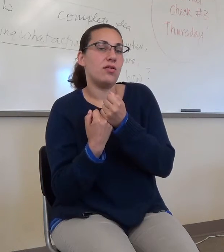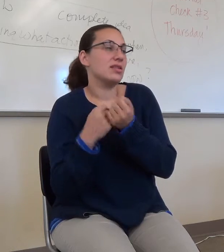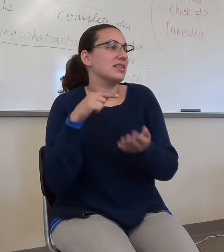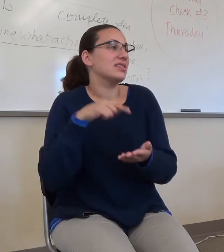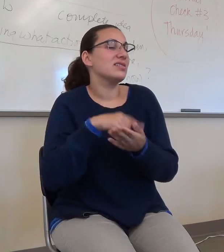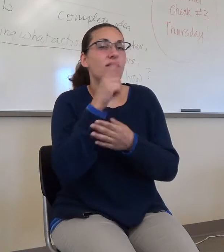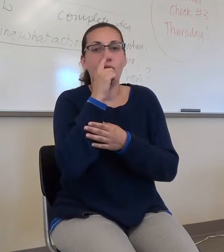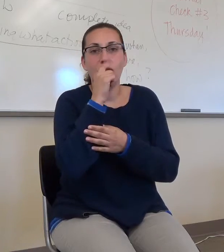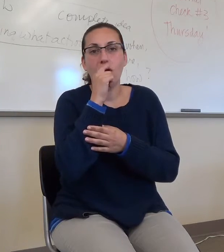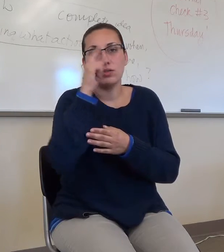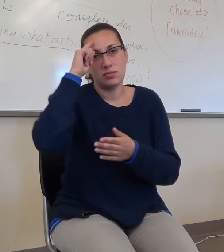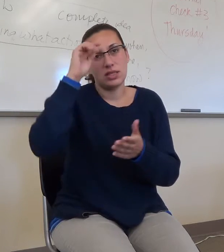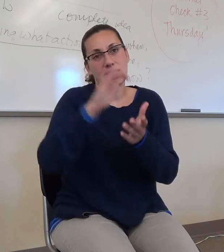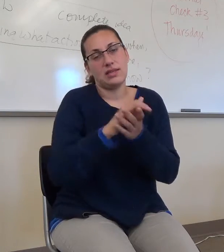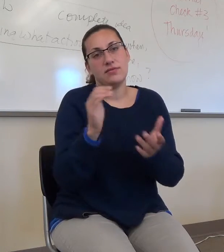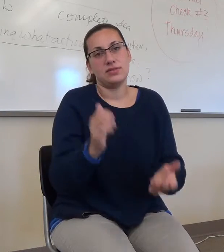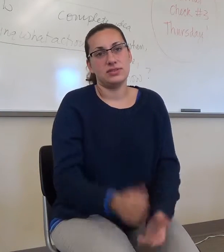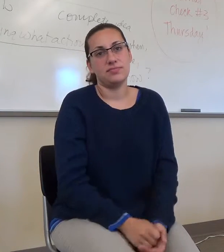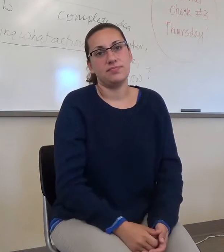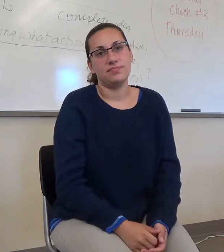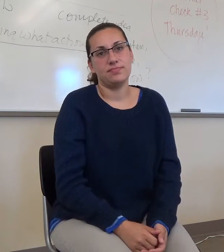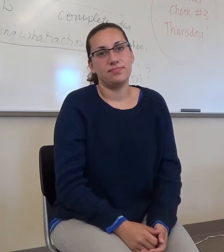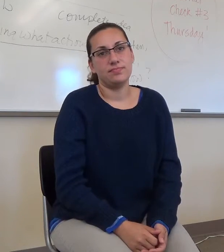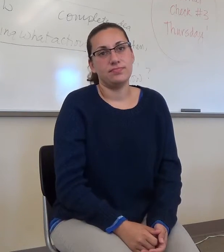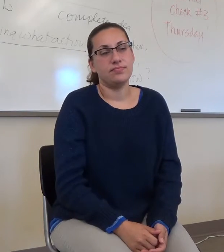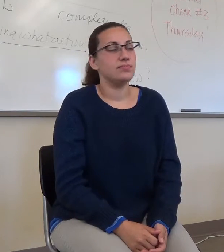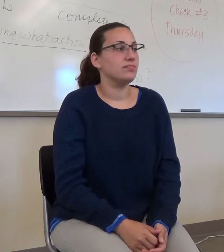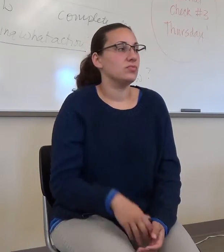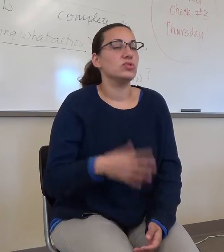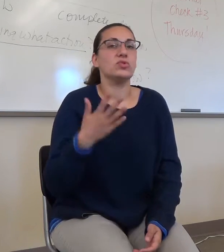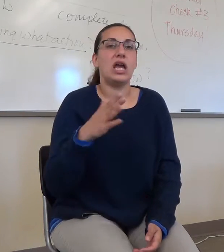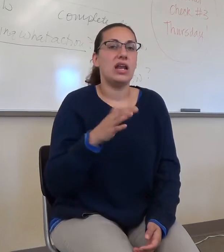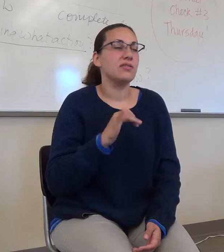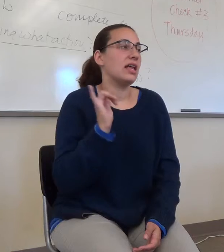beliefs. So in a sense you kind of have to put three and seven together.